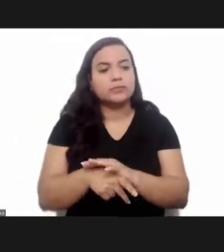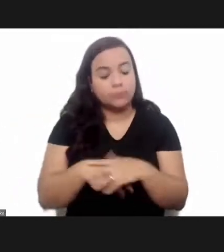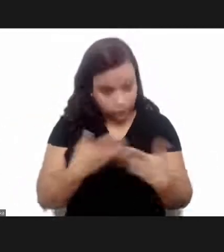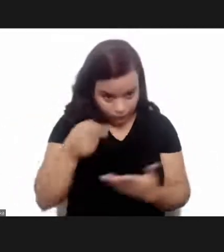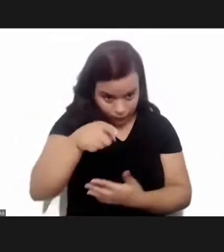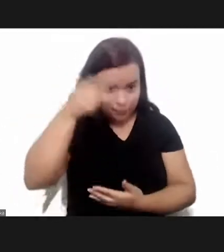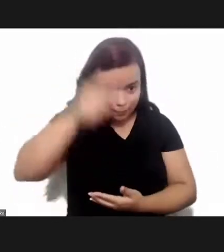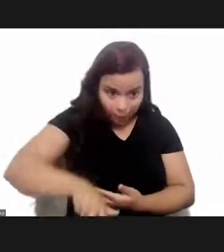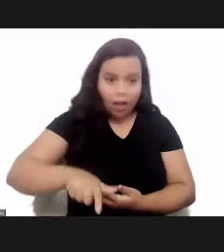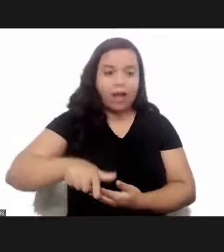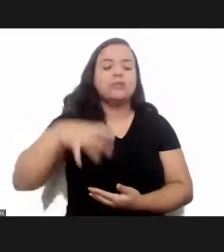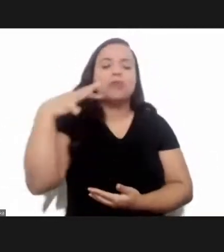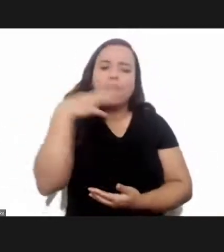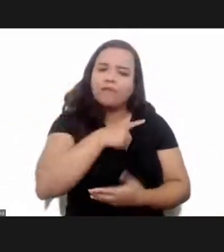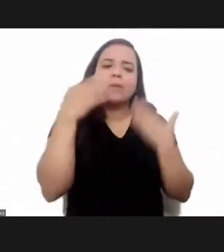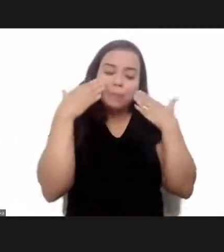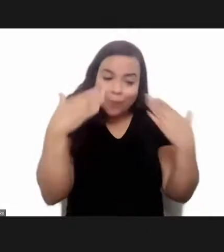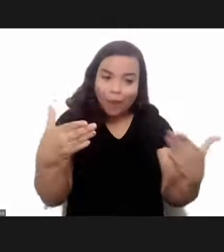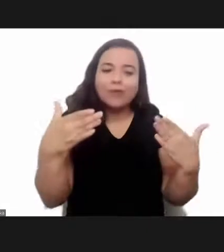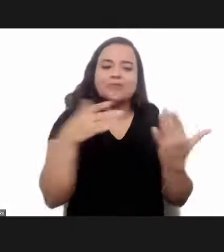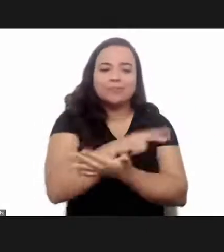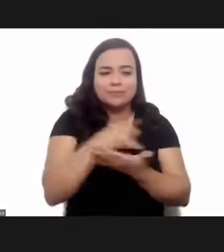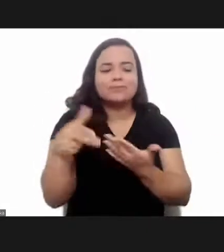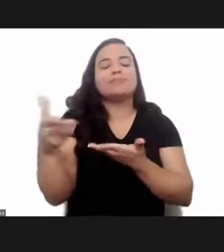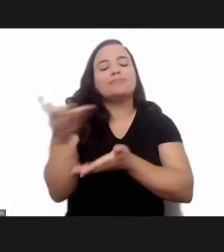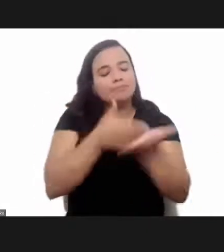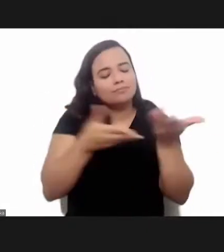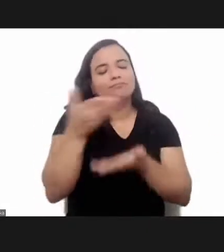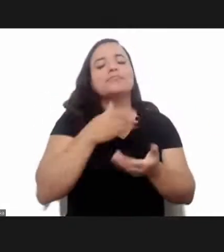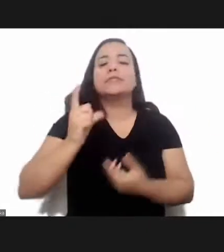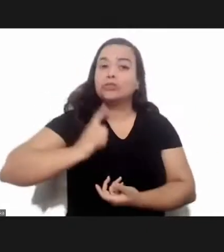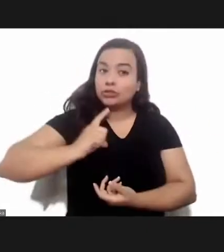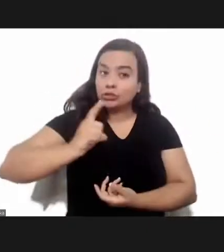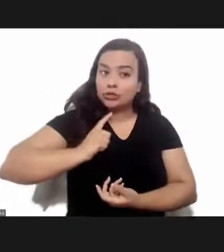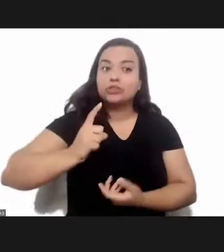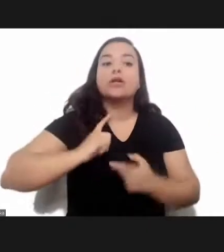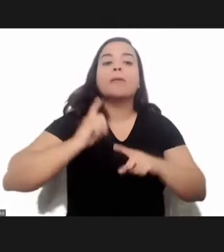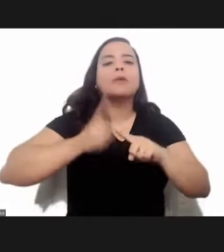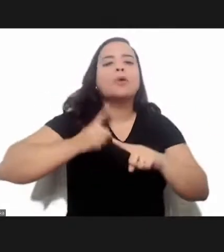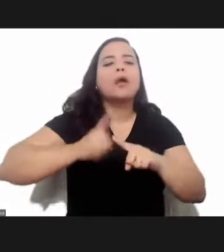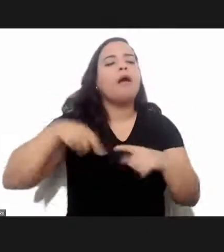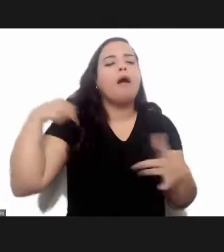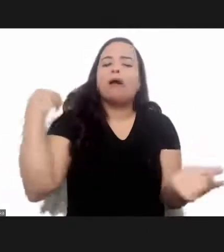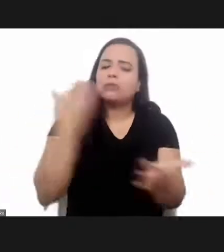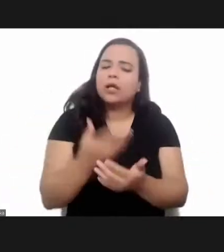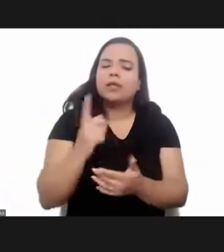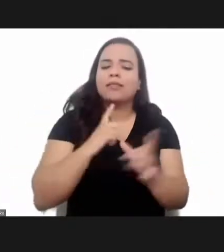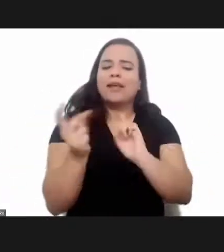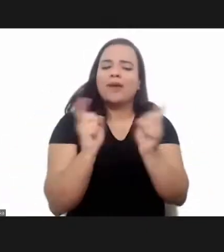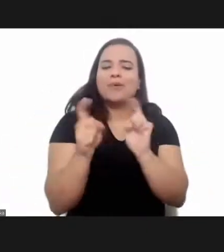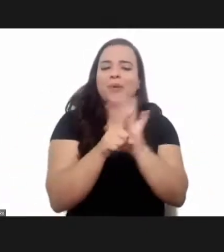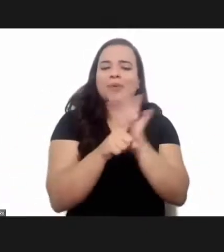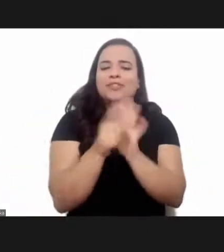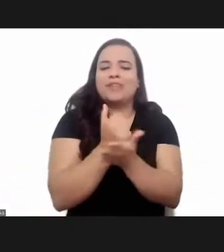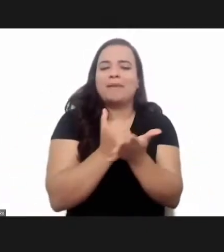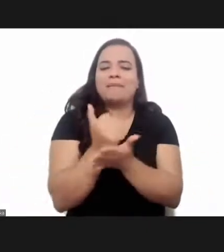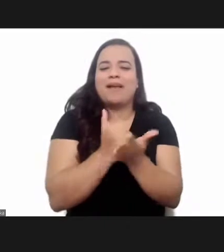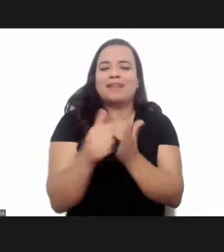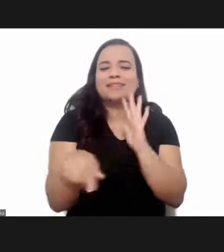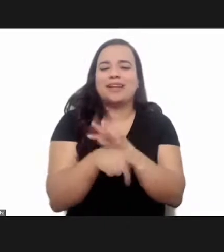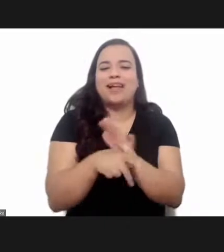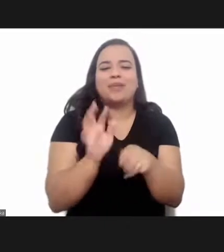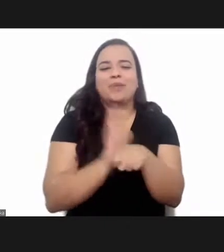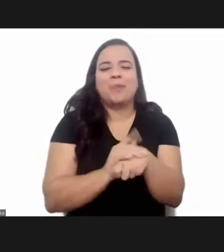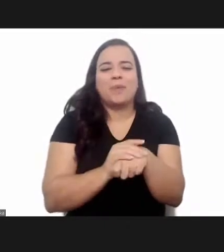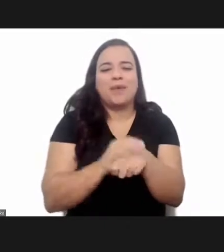heading so this is further evidence of this close connection between memorias because to this day we have this meeting of basic research